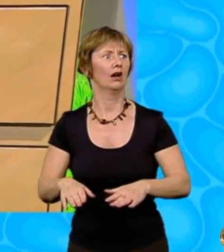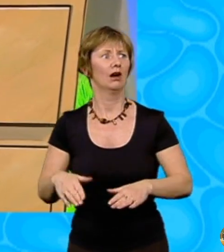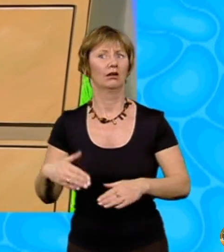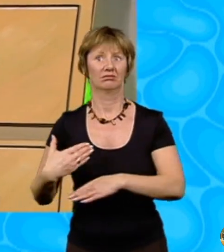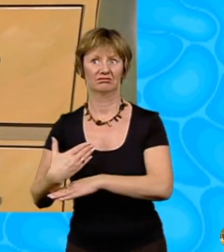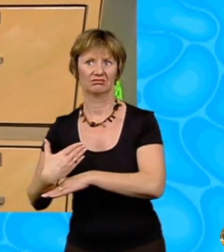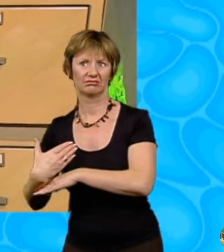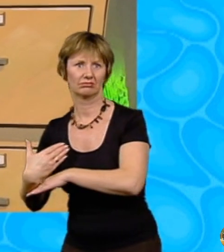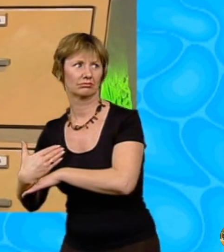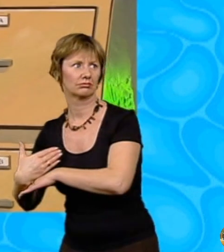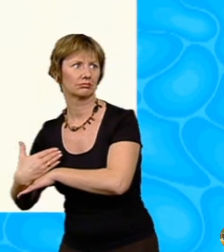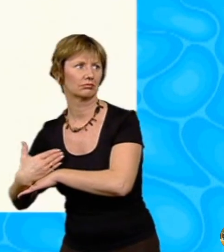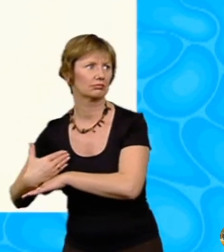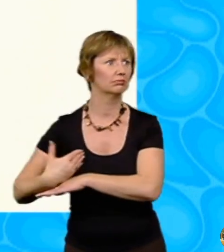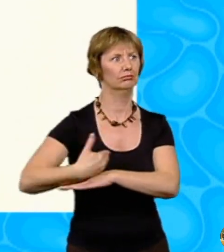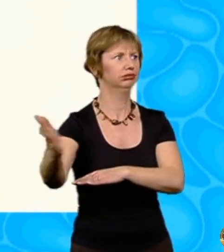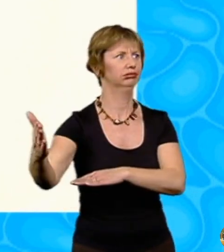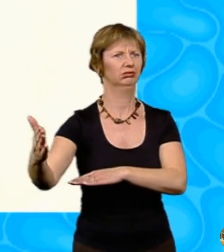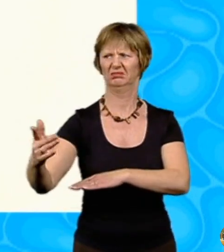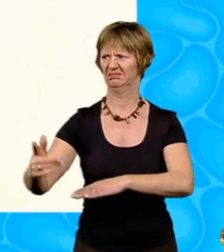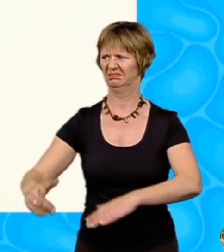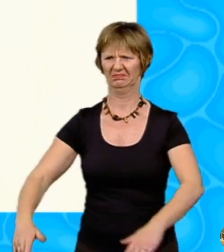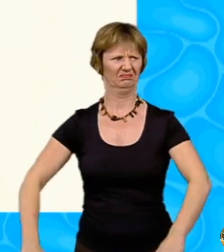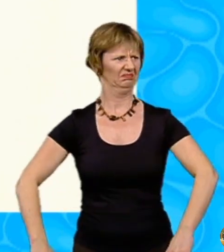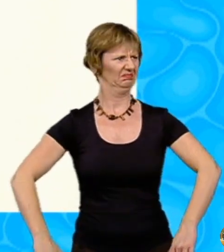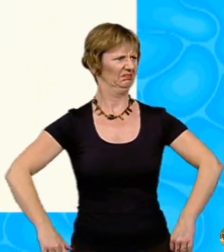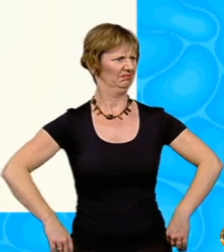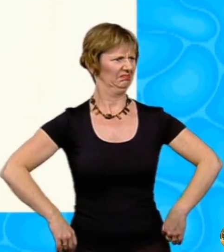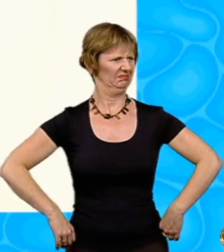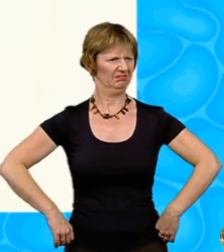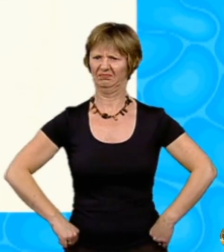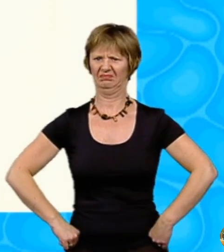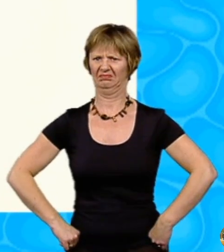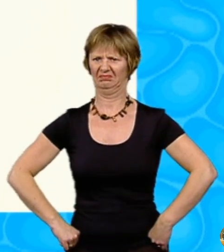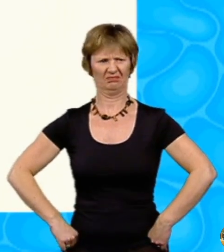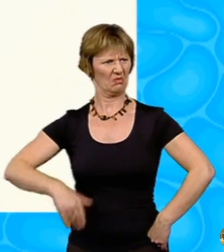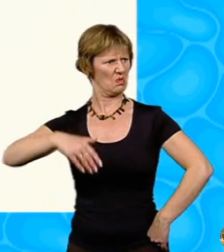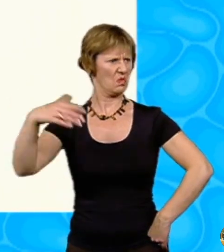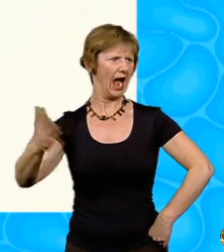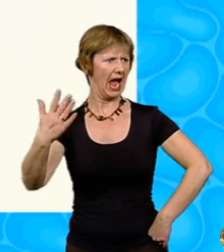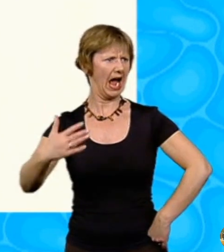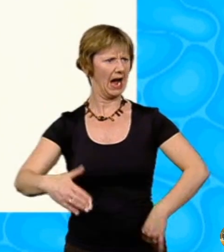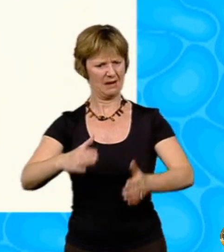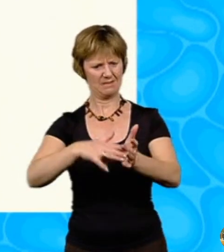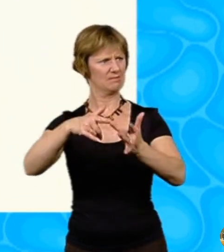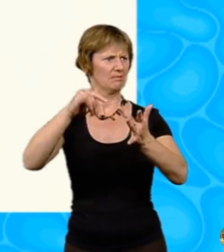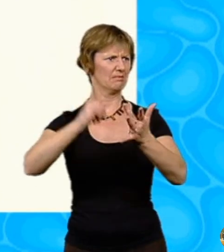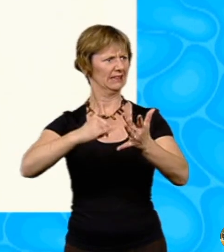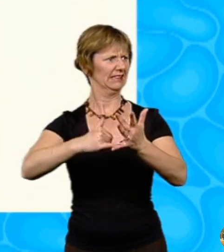time. The door was flung open and there stood Mrs Spratt. Where's Miss